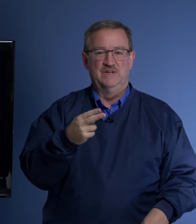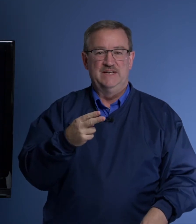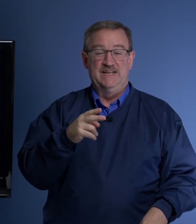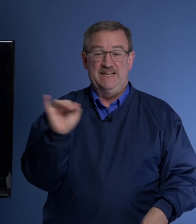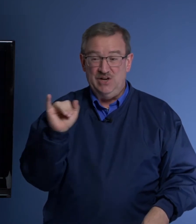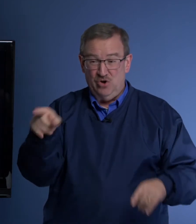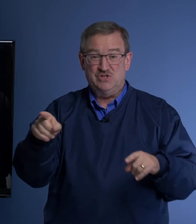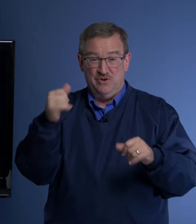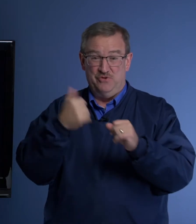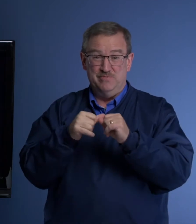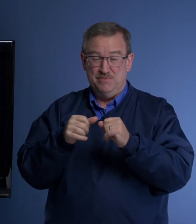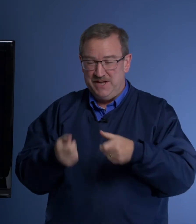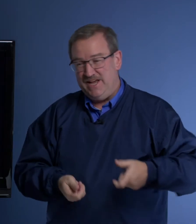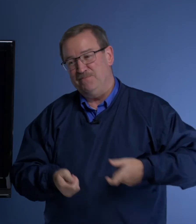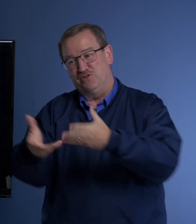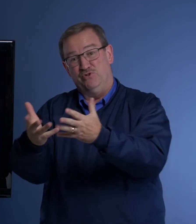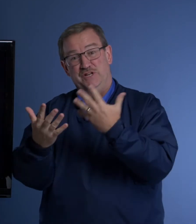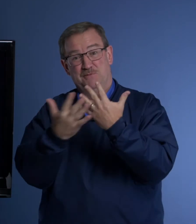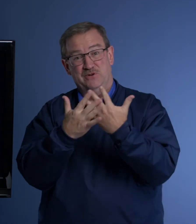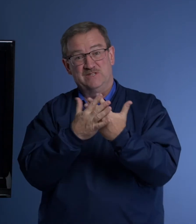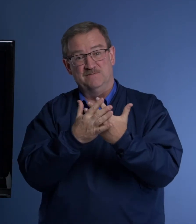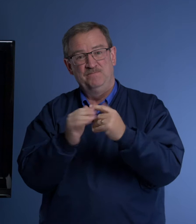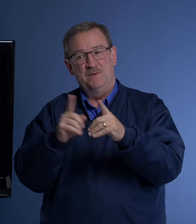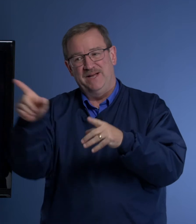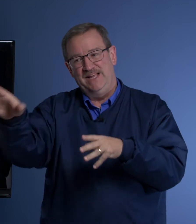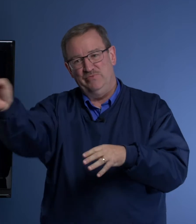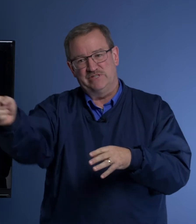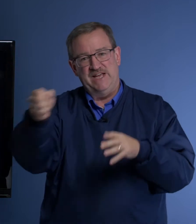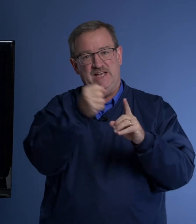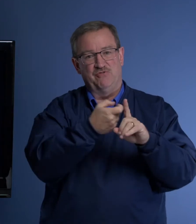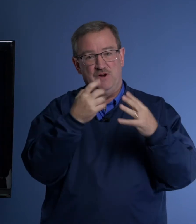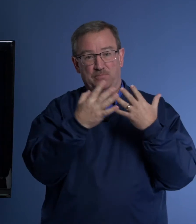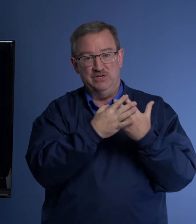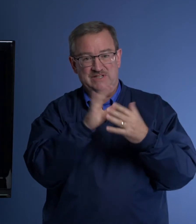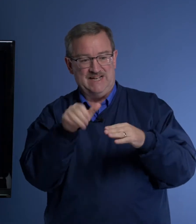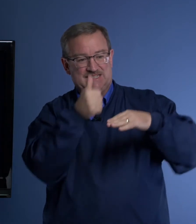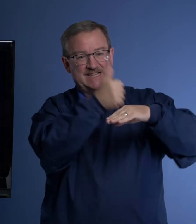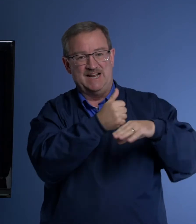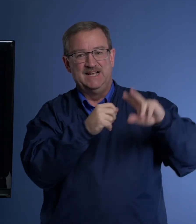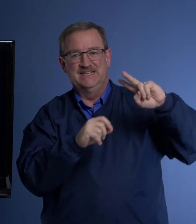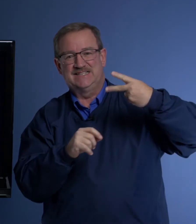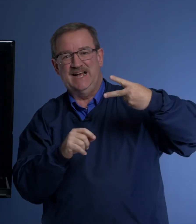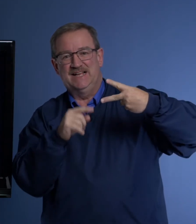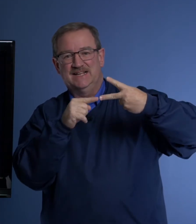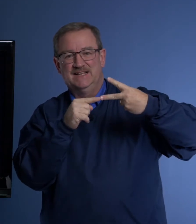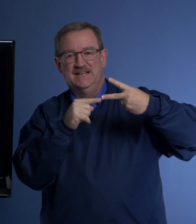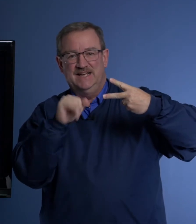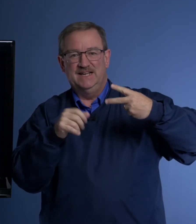He also, if you remember, he had been thrown into prison, but he was taken from prison and set second in